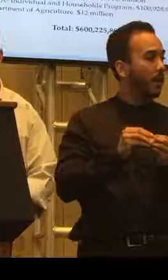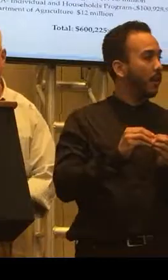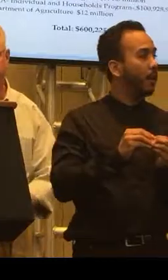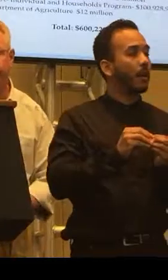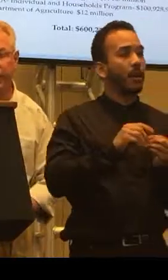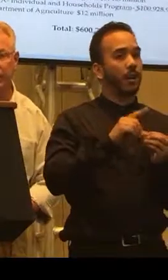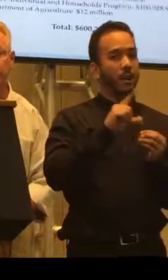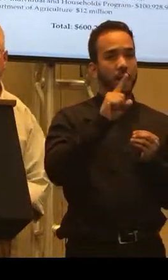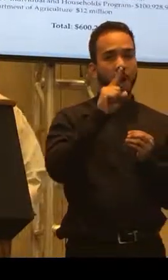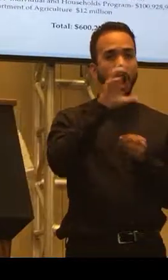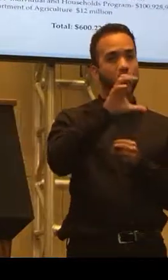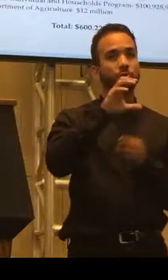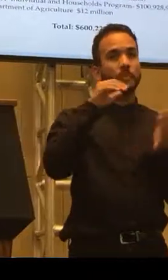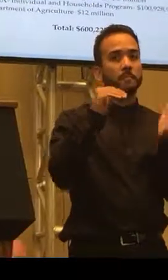Okay. Thank you.